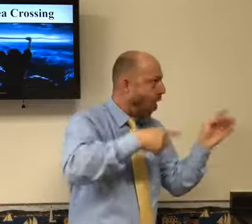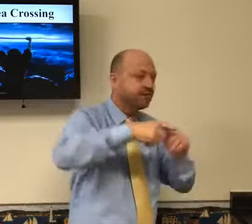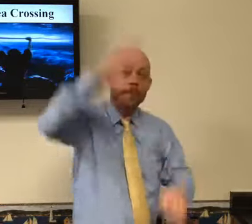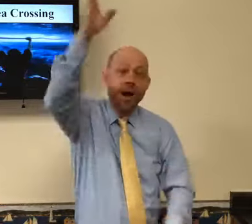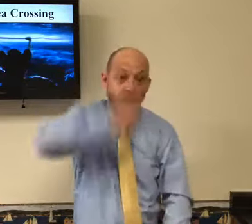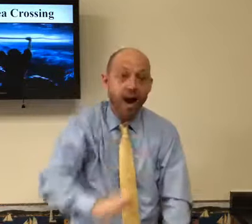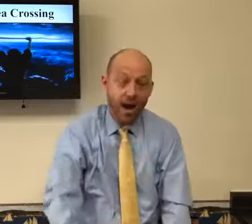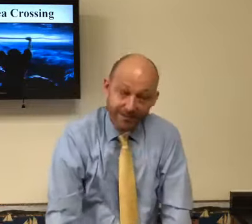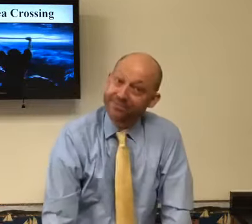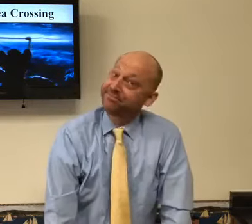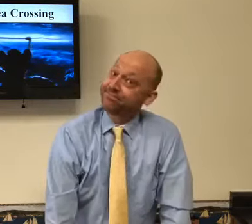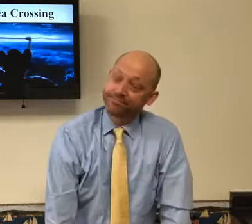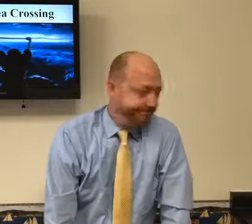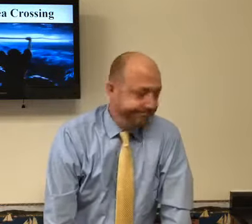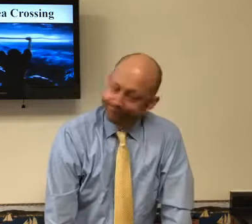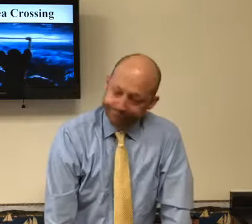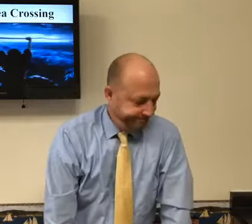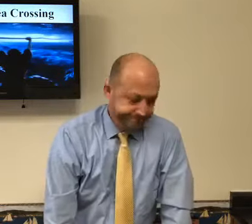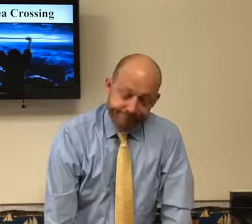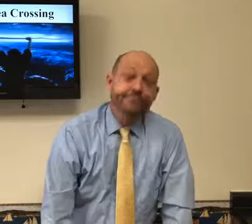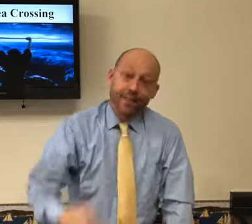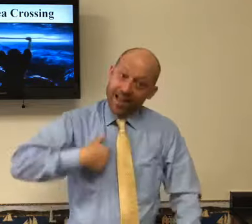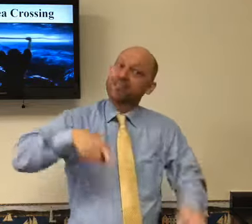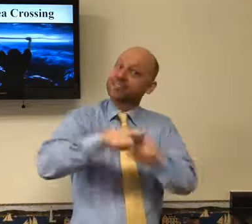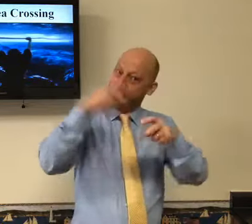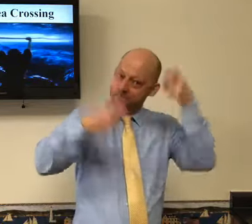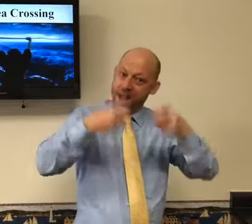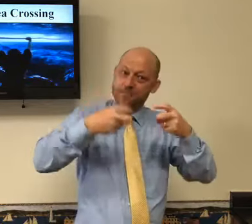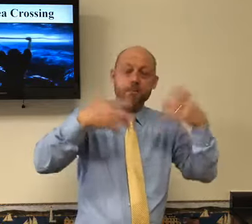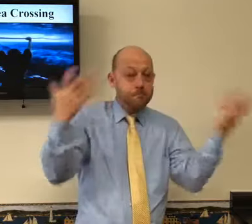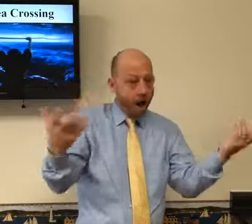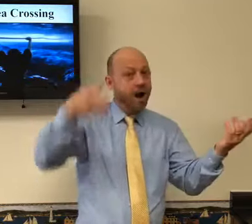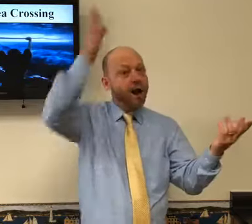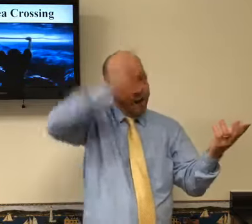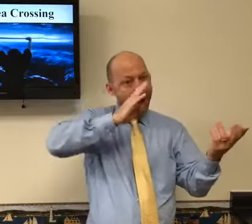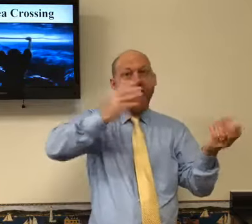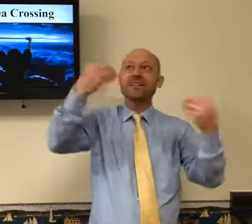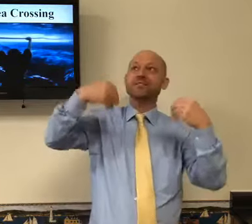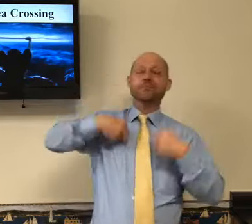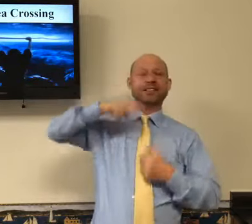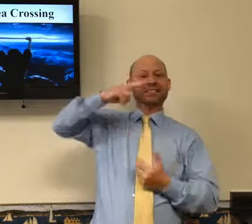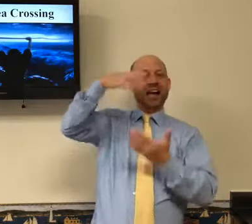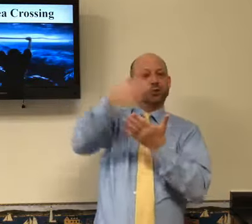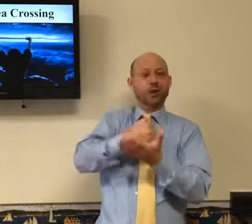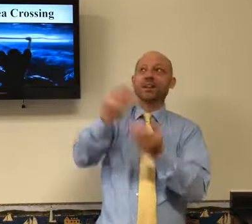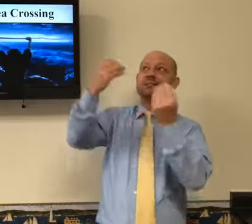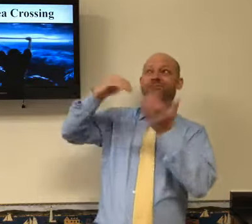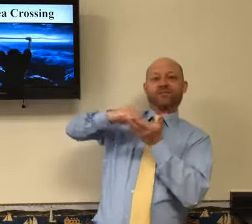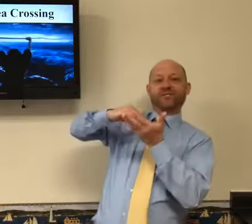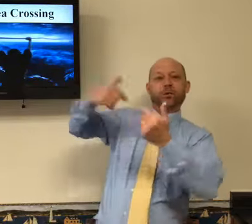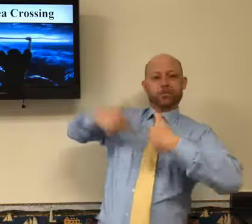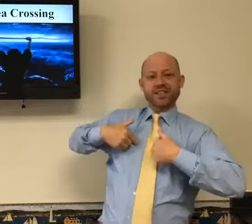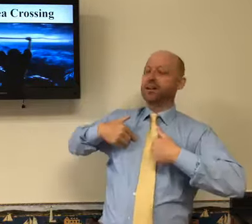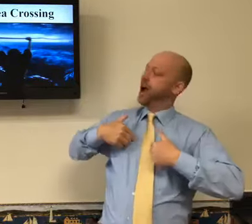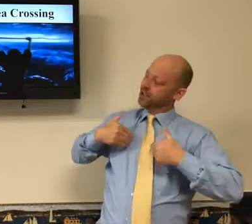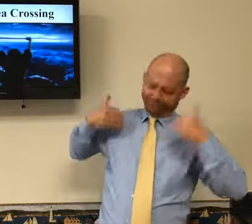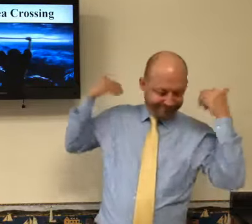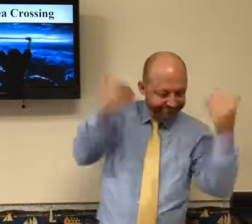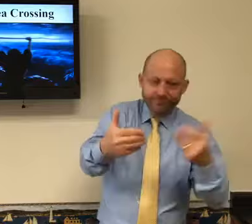but we have taken the focus off of God where it should be. That's the problem. And God's giving us a second chance.